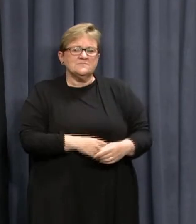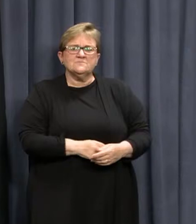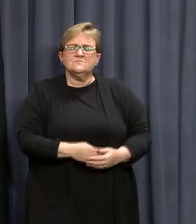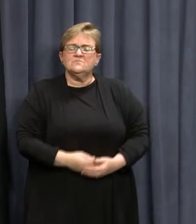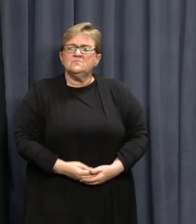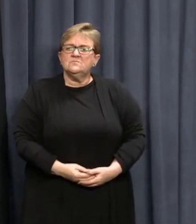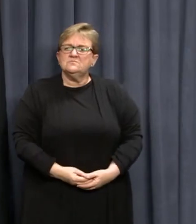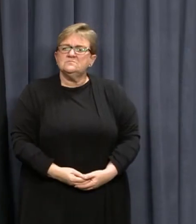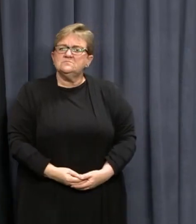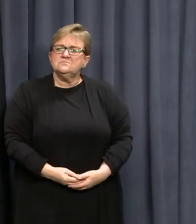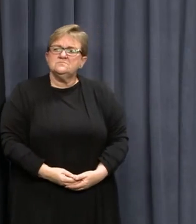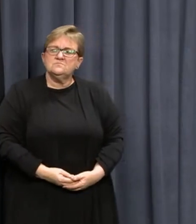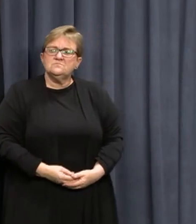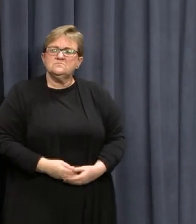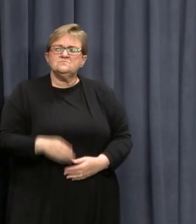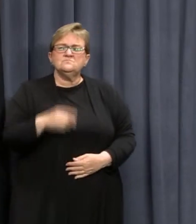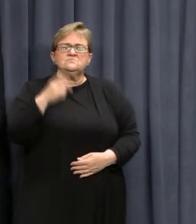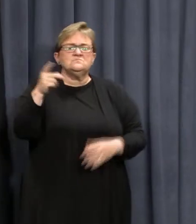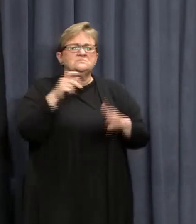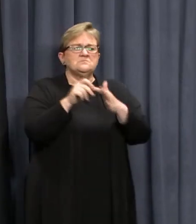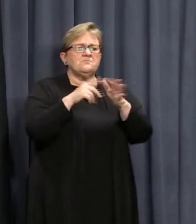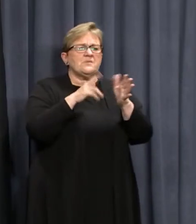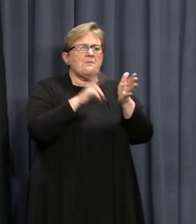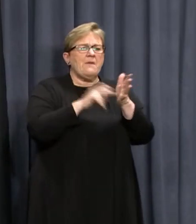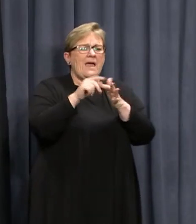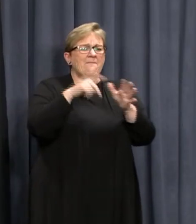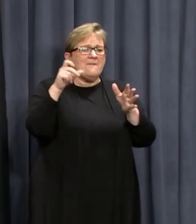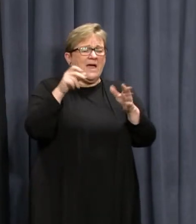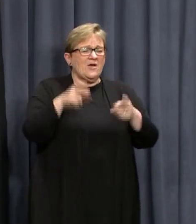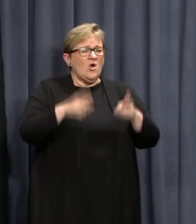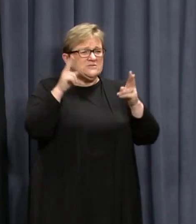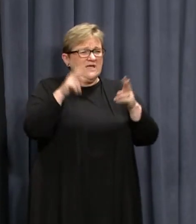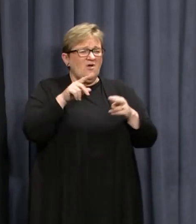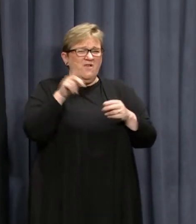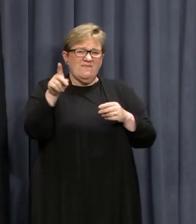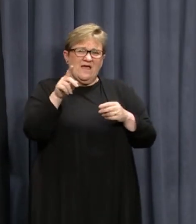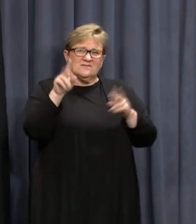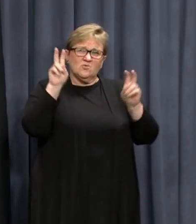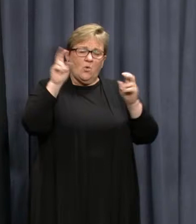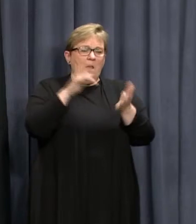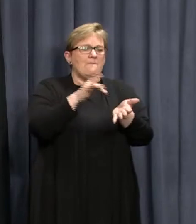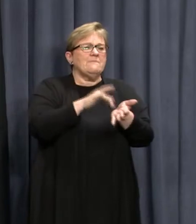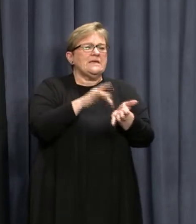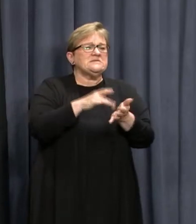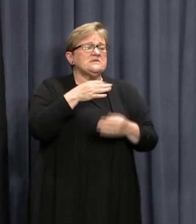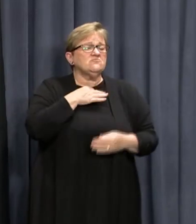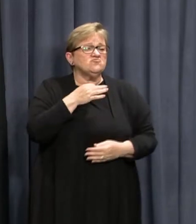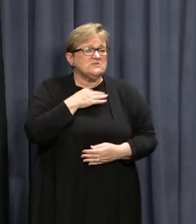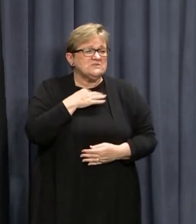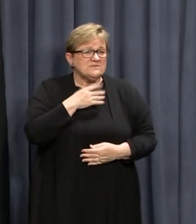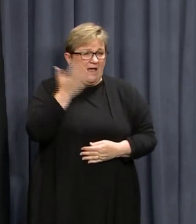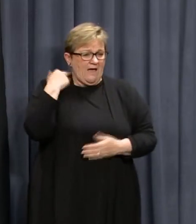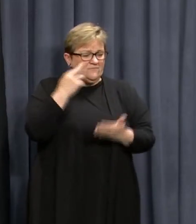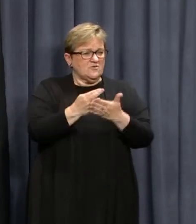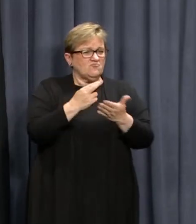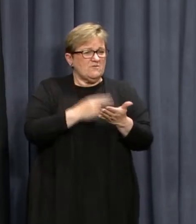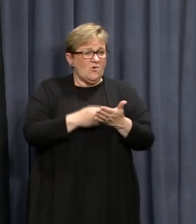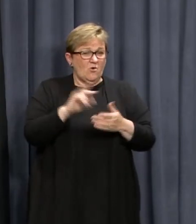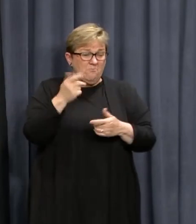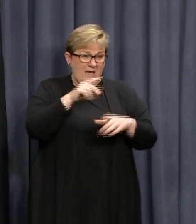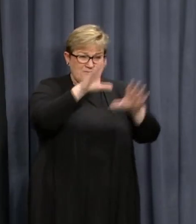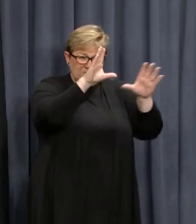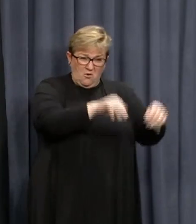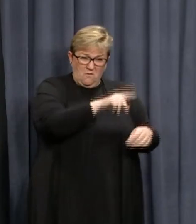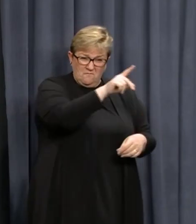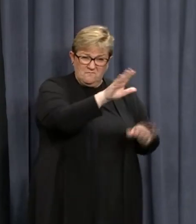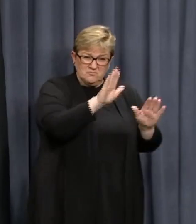speak. That Pampak Hotel is listed as medium in that ventilation report. Will you look at after this, maybe decommissioning that one as well?